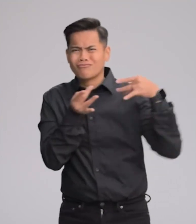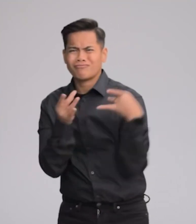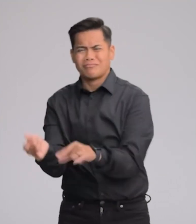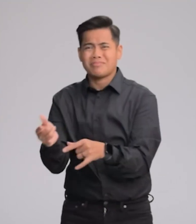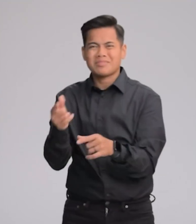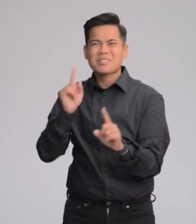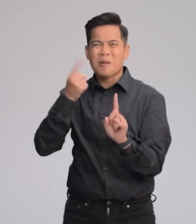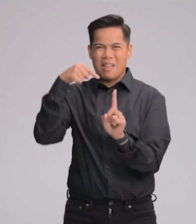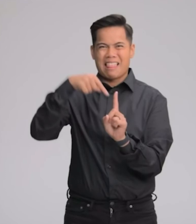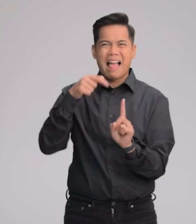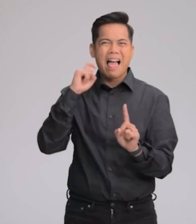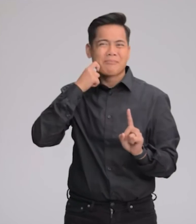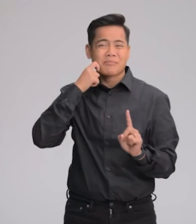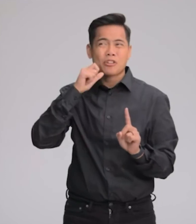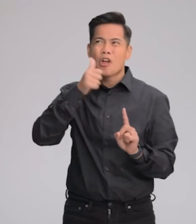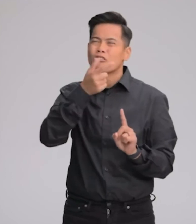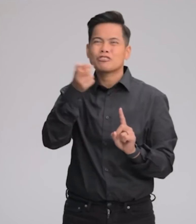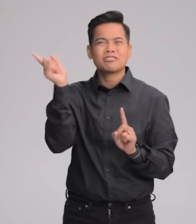Apple can deliver.